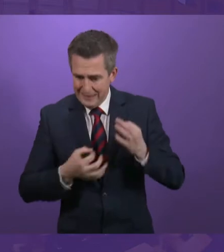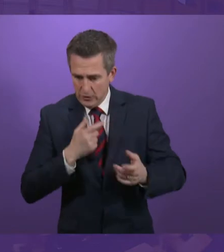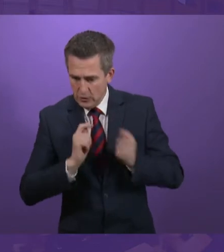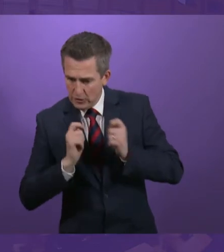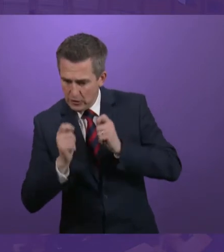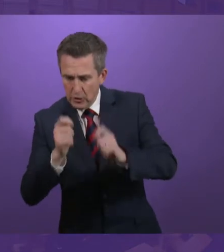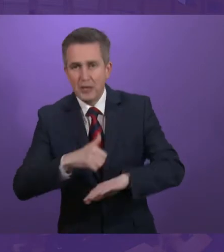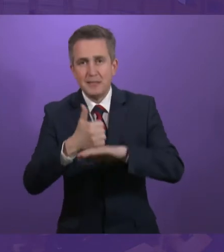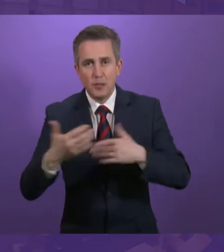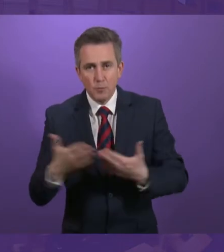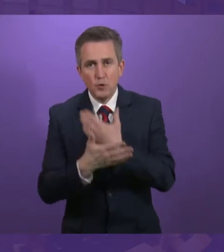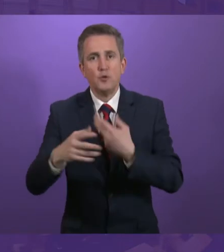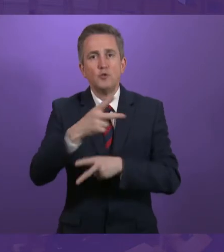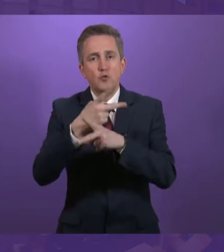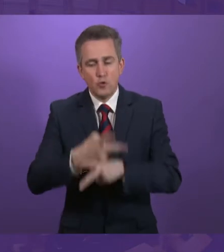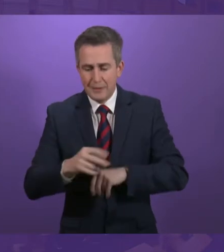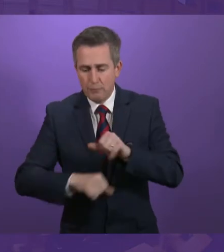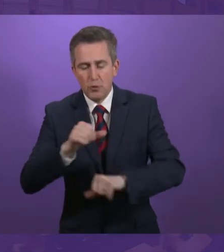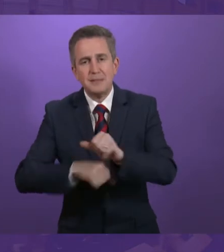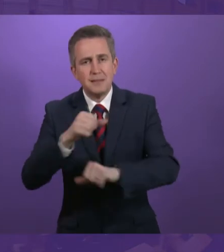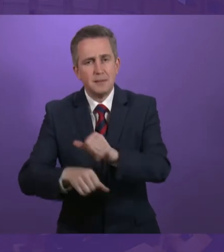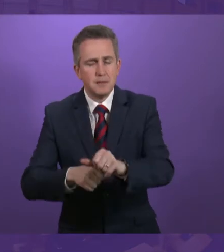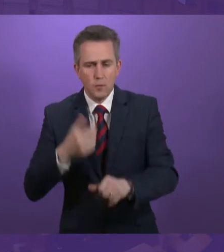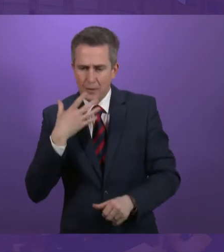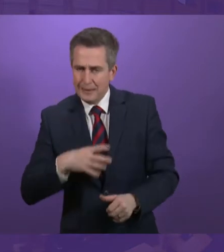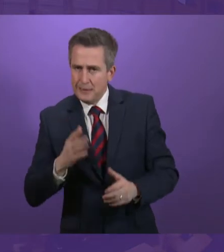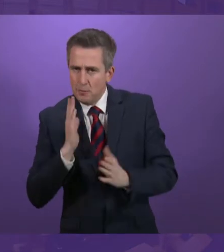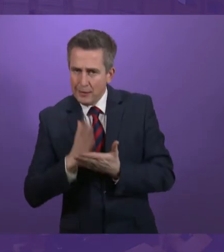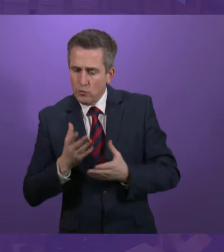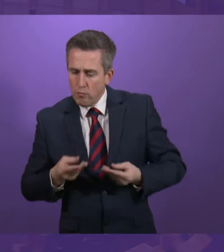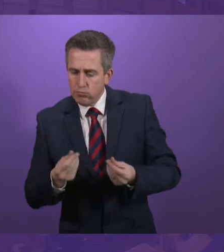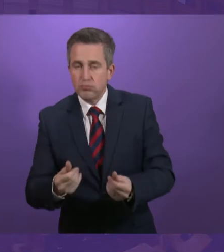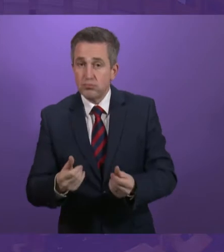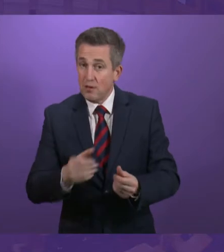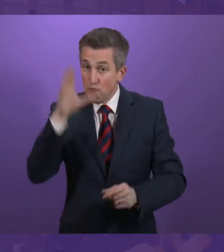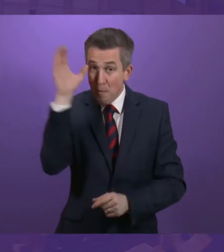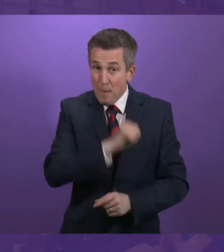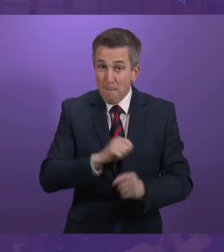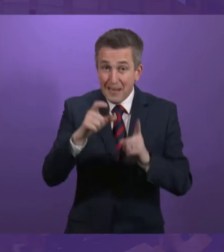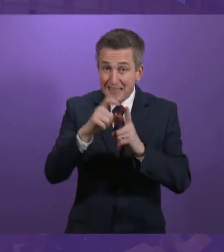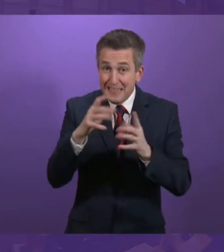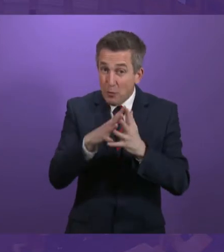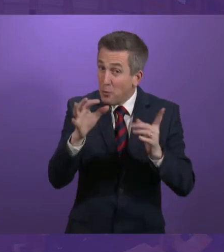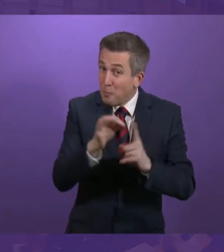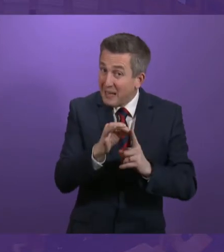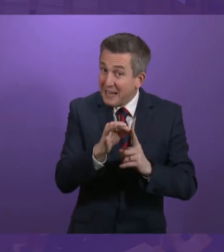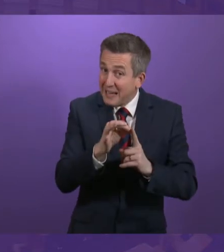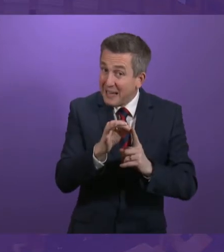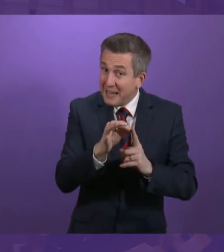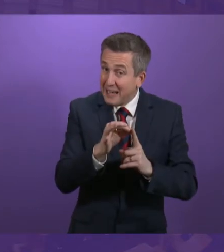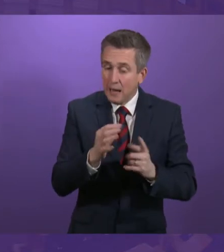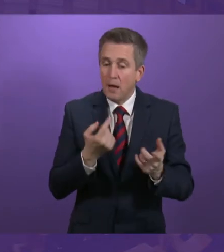big changes in Social Security. We do not have to look far. The debacle of the DWP's migration of people from